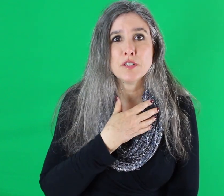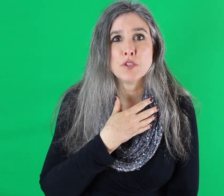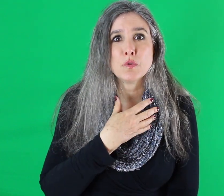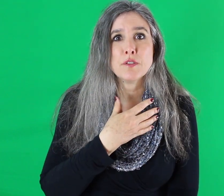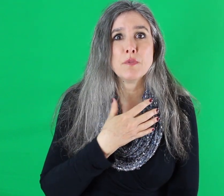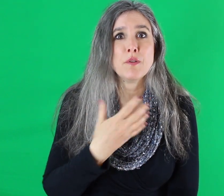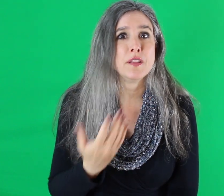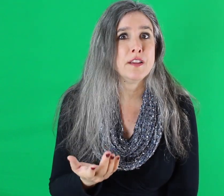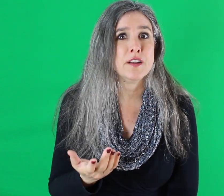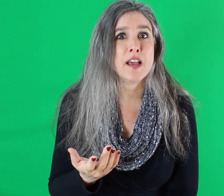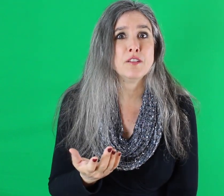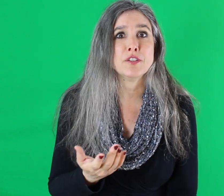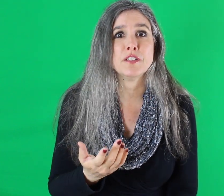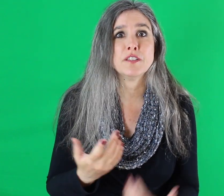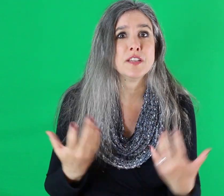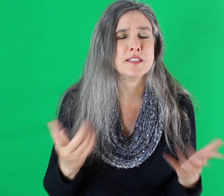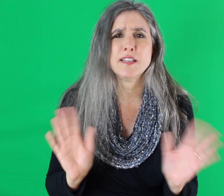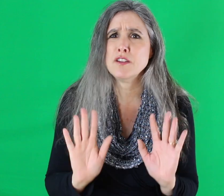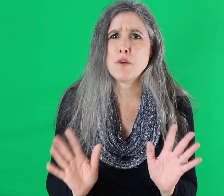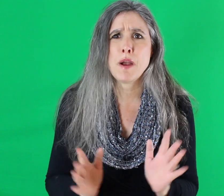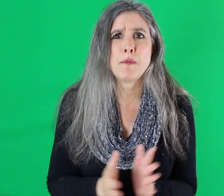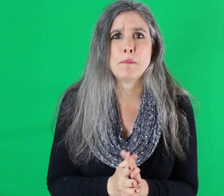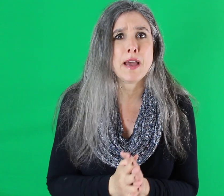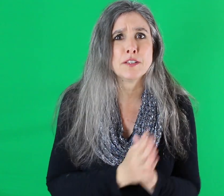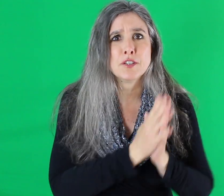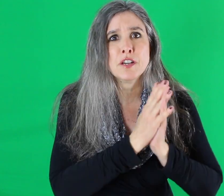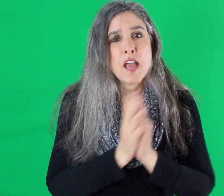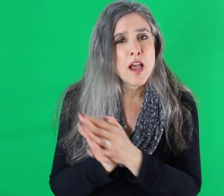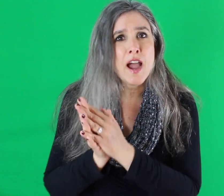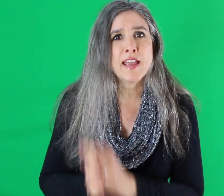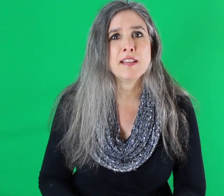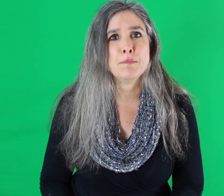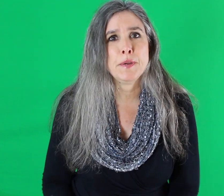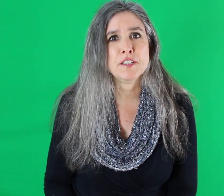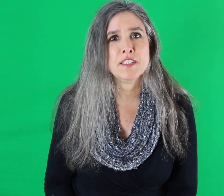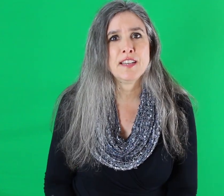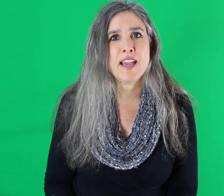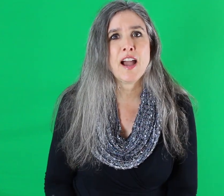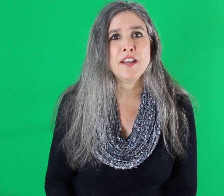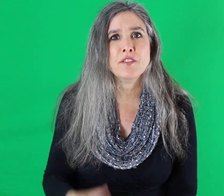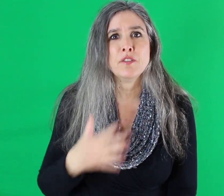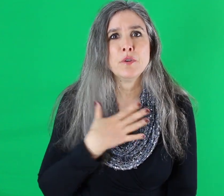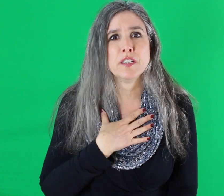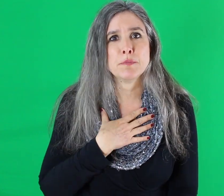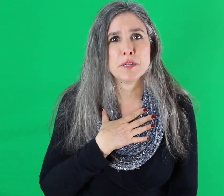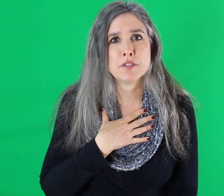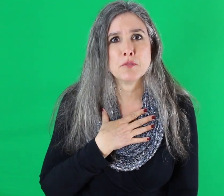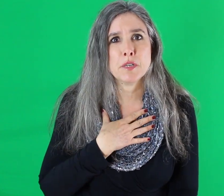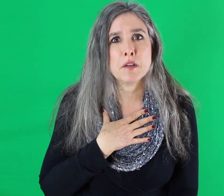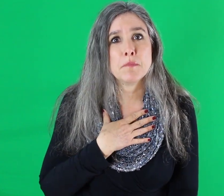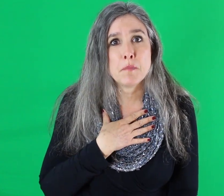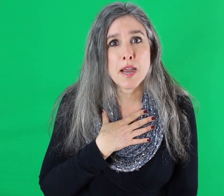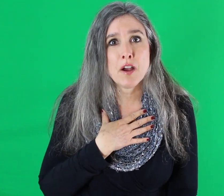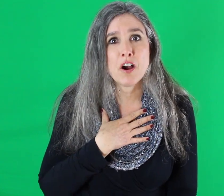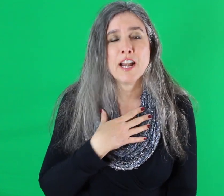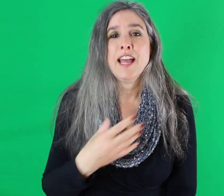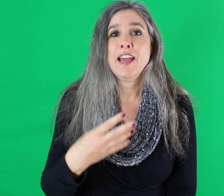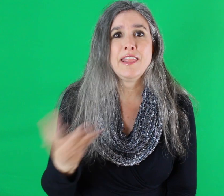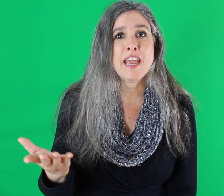has a sore throat and they're an elder and so they say, no problem, pastor. I can preach today. I know the Lord has put a sermon on my heart. And they